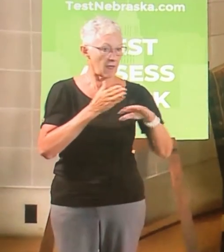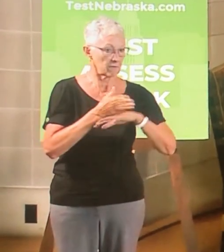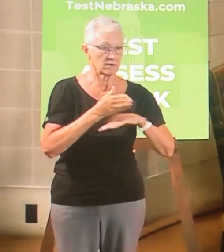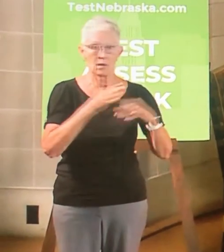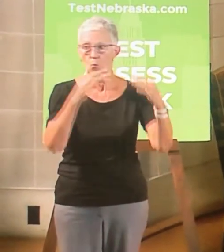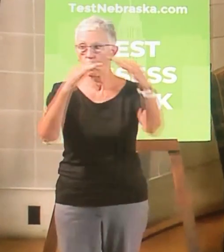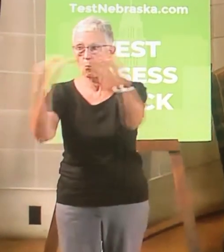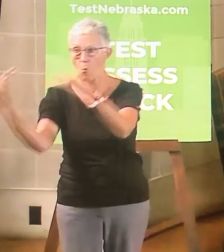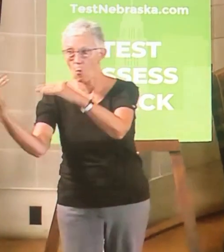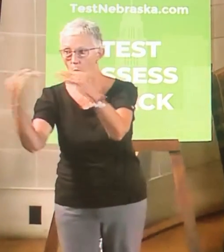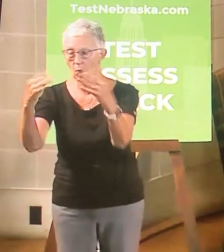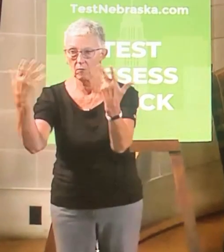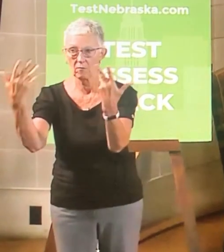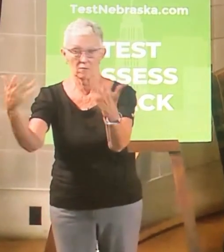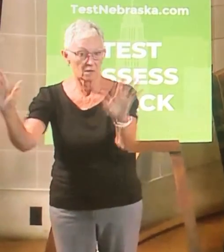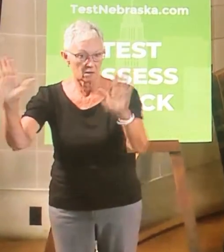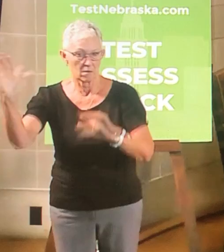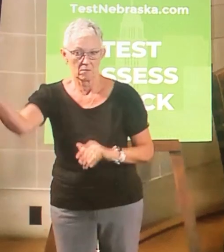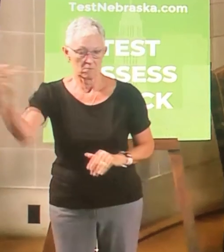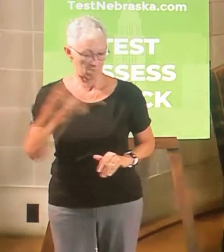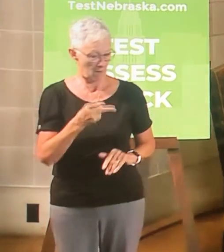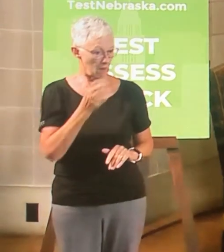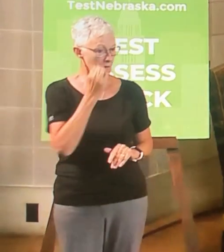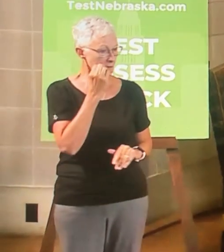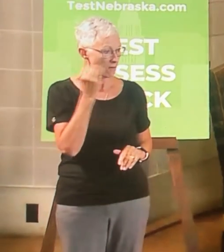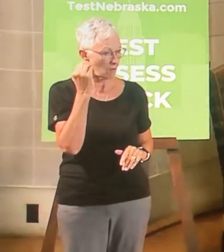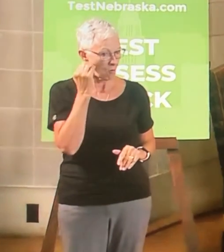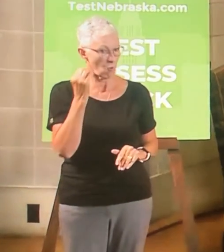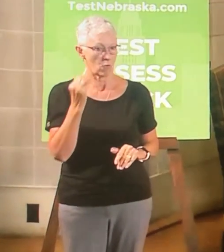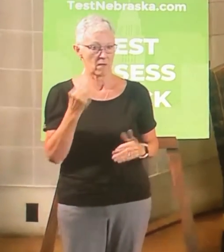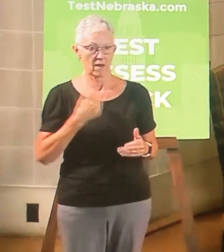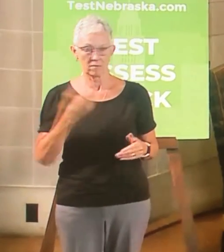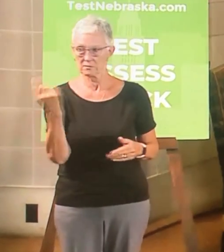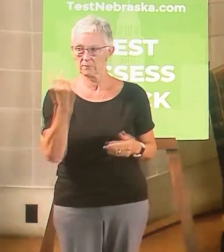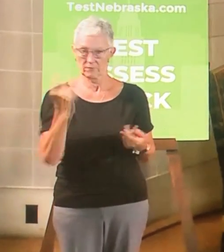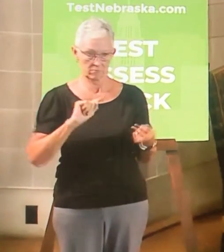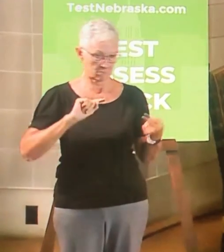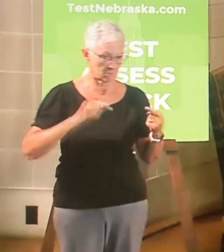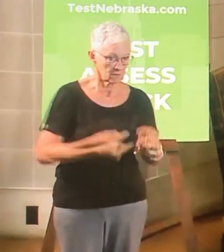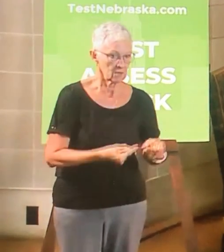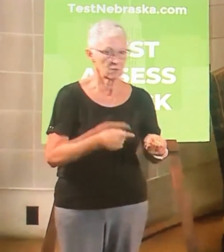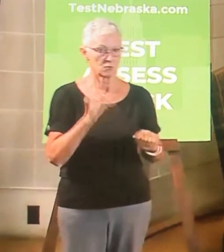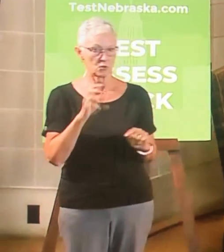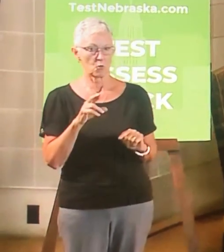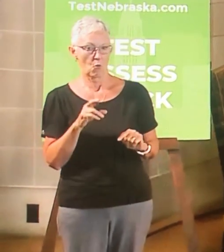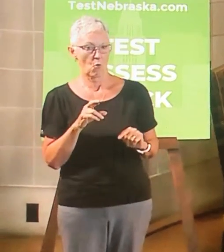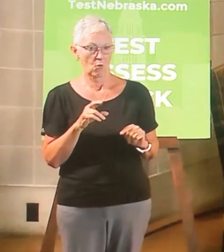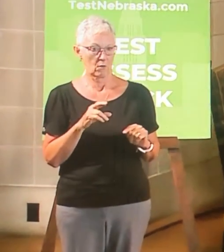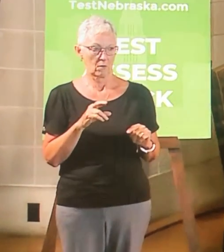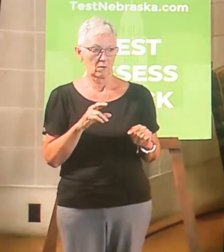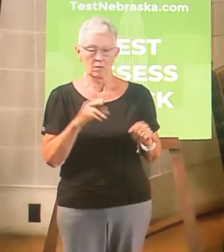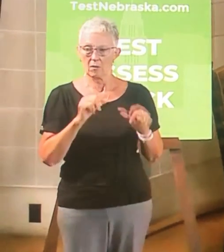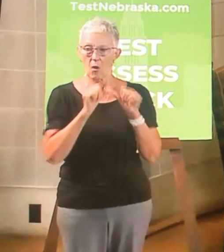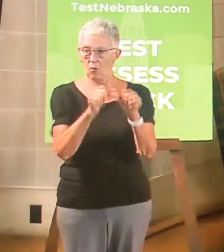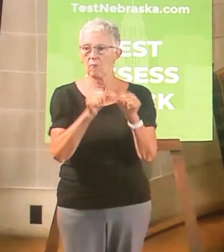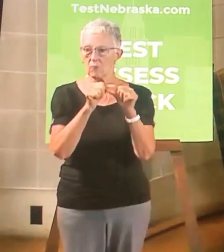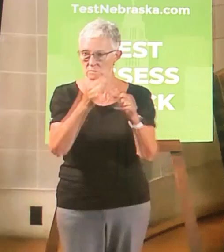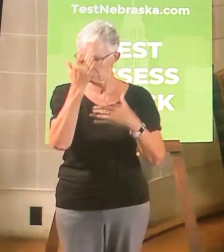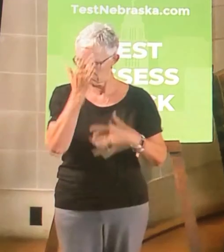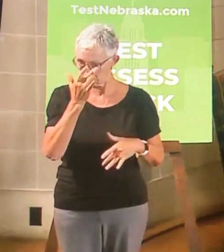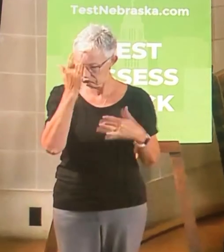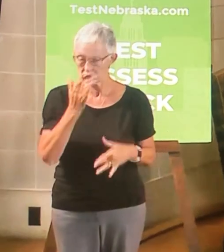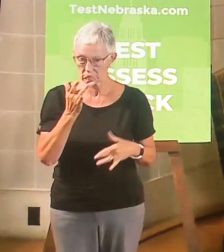experienced that injury that then these families have to be taken care of. So it often is